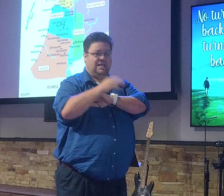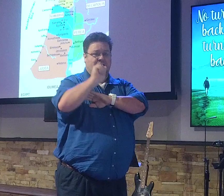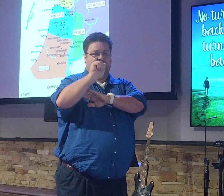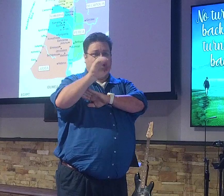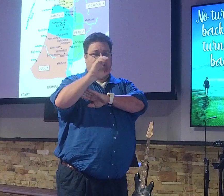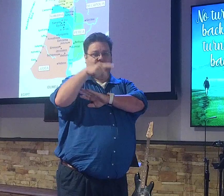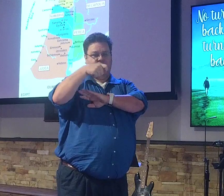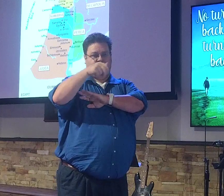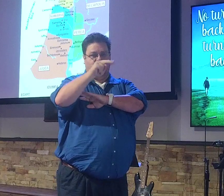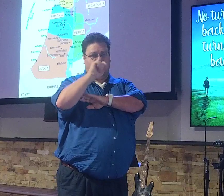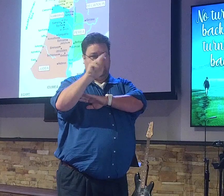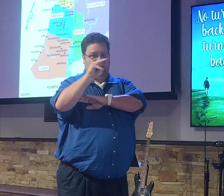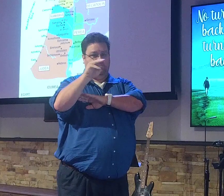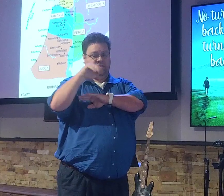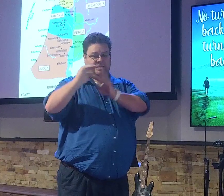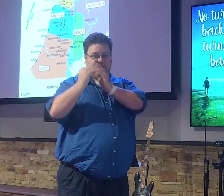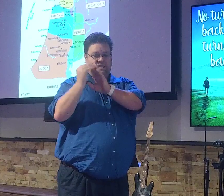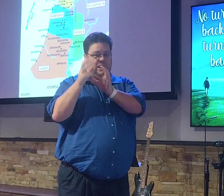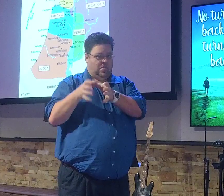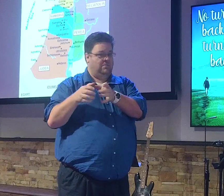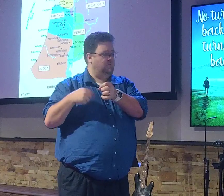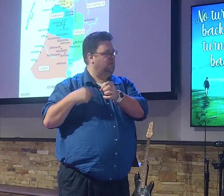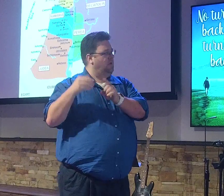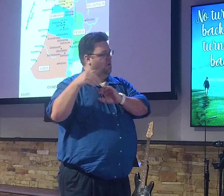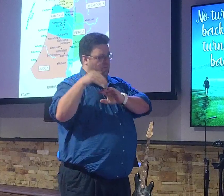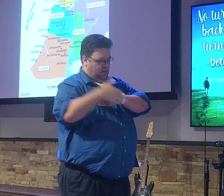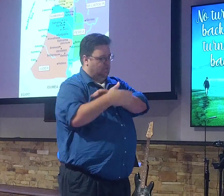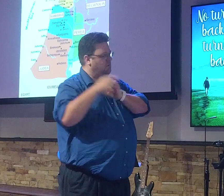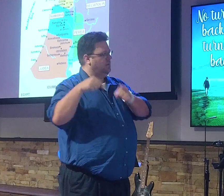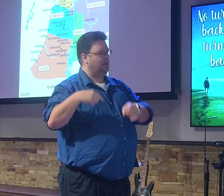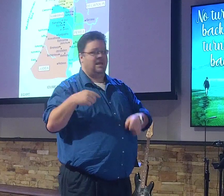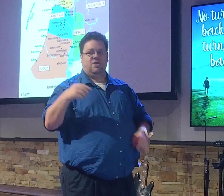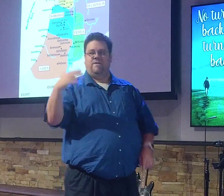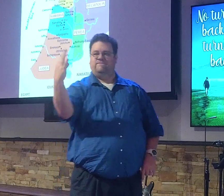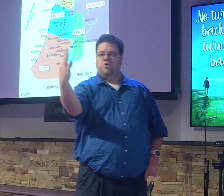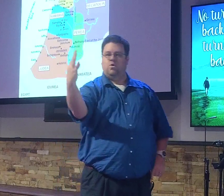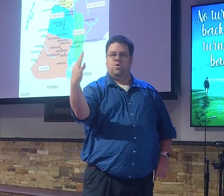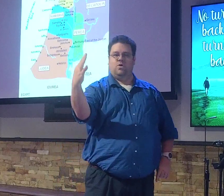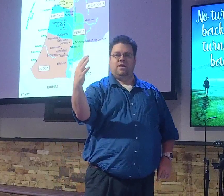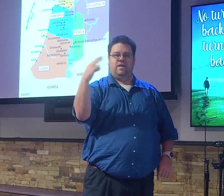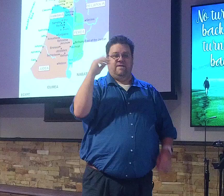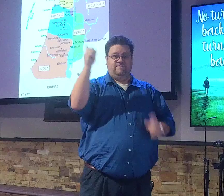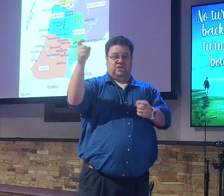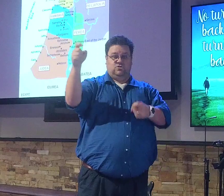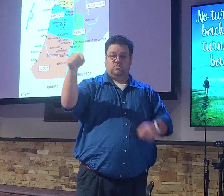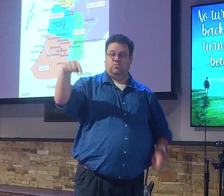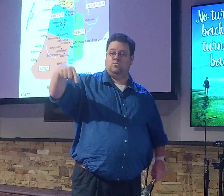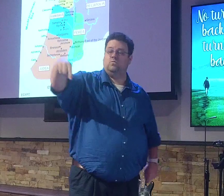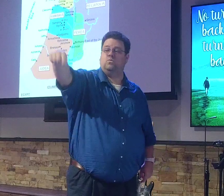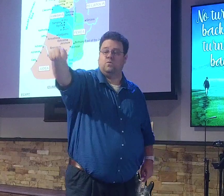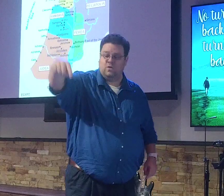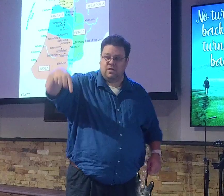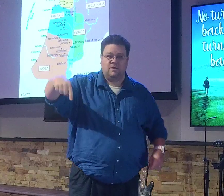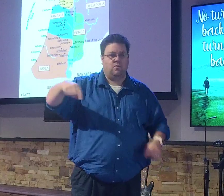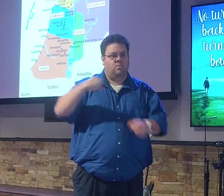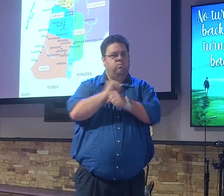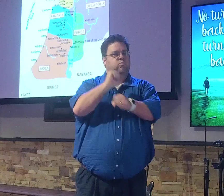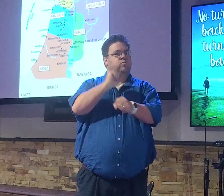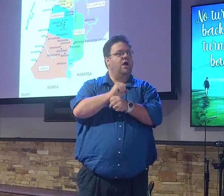twelve were nearby. While he was teaching, they were over here cleaning their equipment, cleaning their nets and